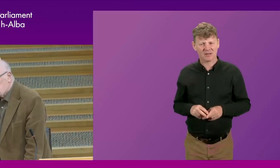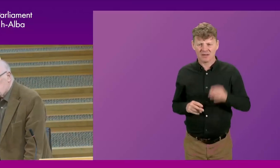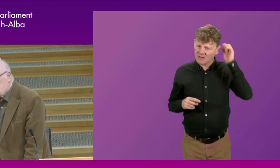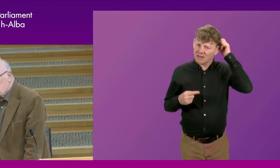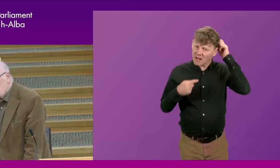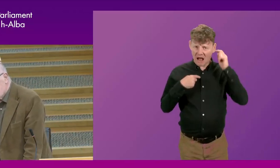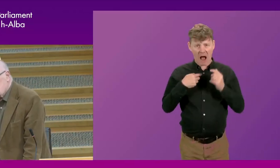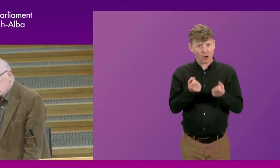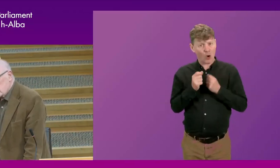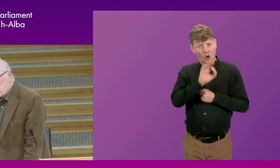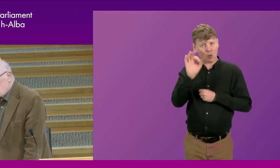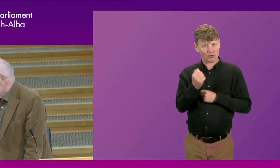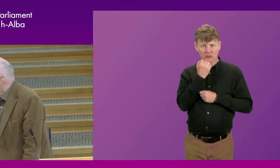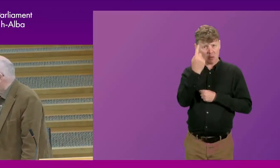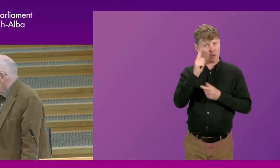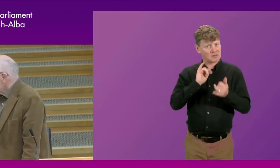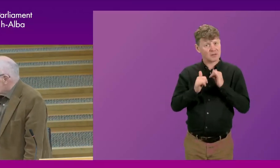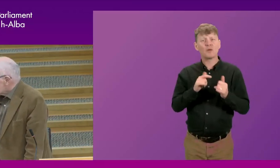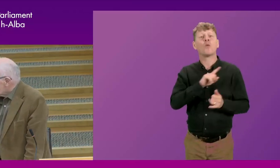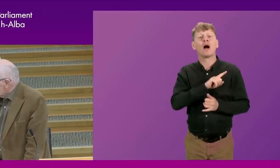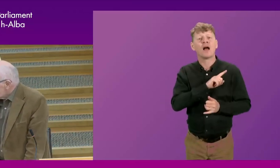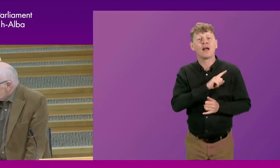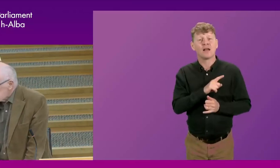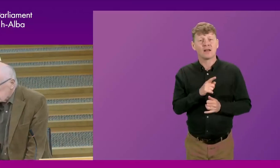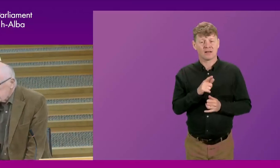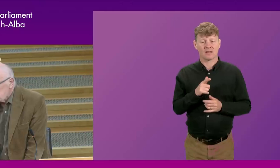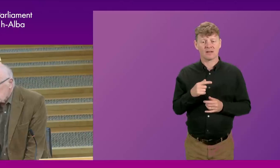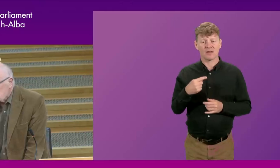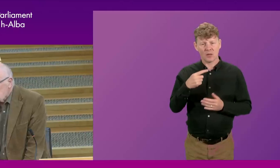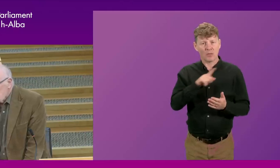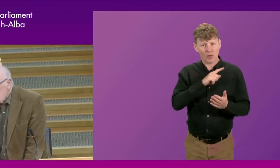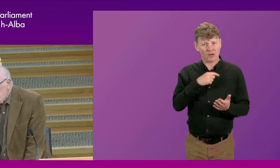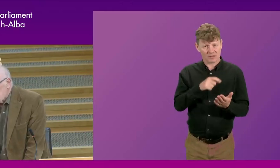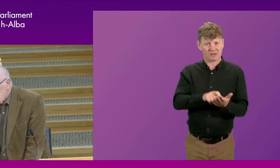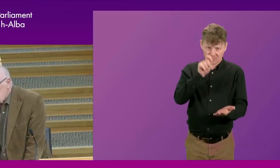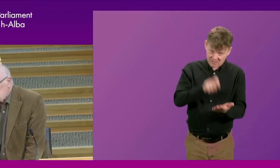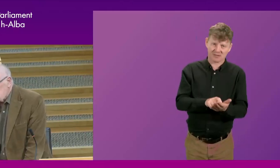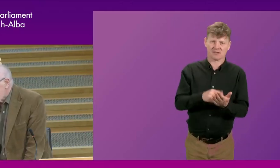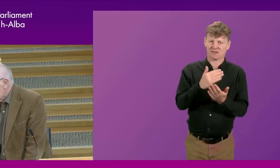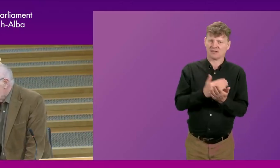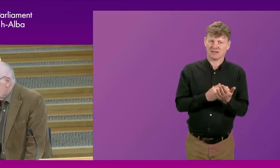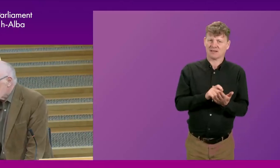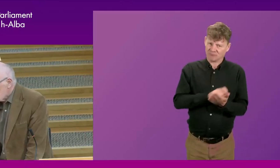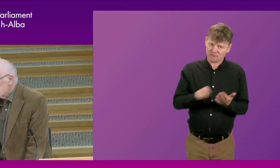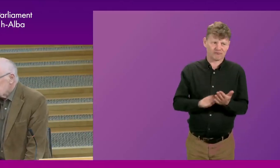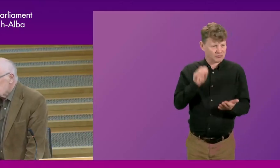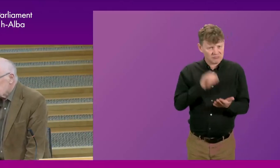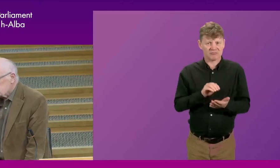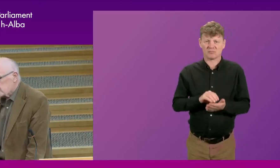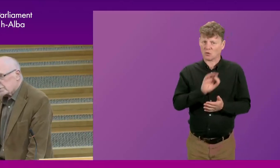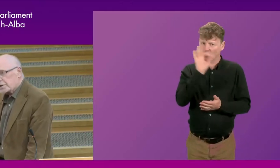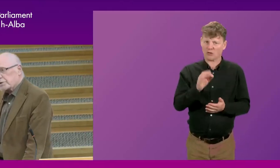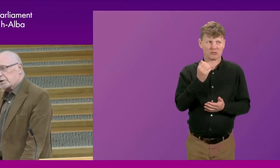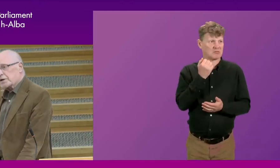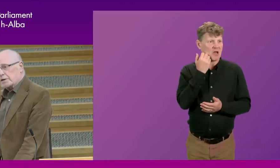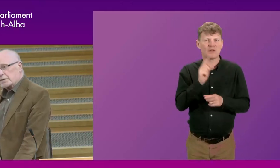got question number one. Why? Because I assiduously put down the table questions every week, or twice a week it